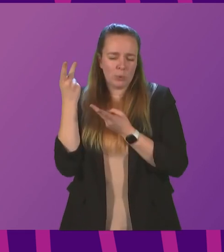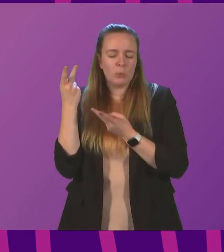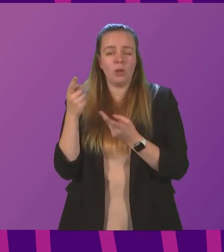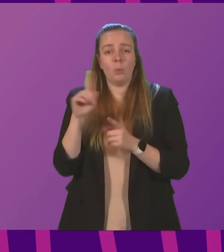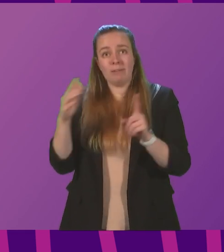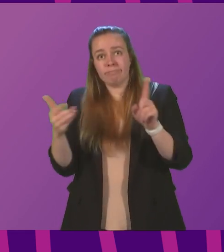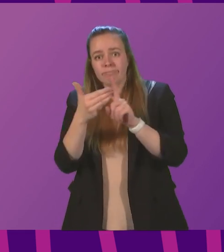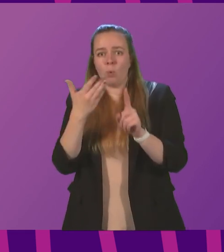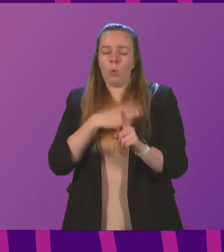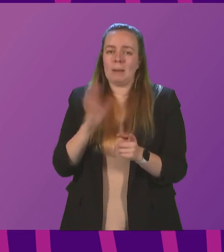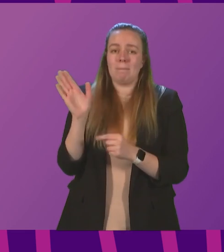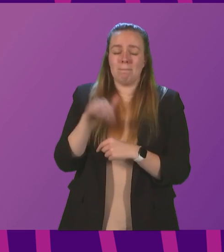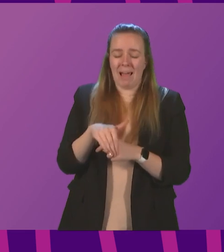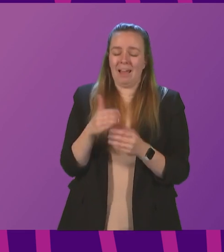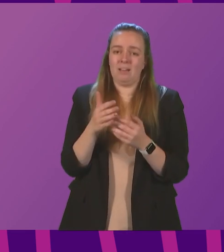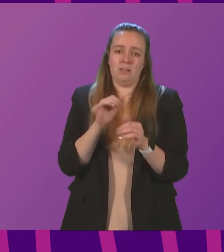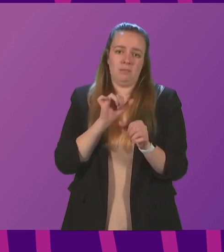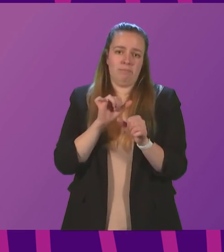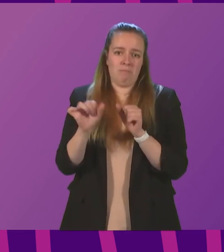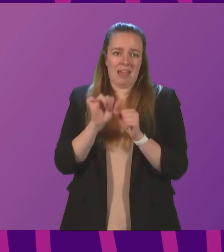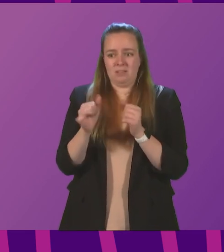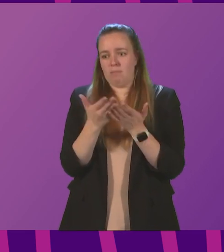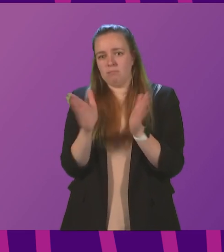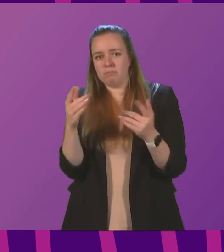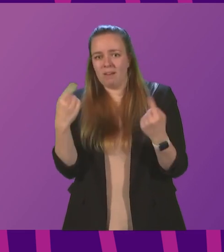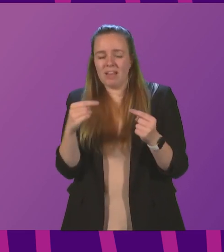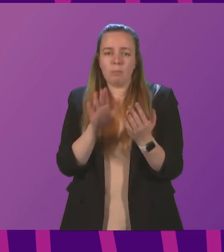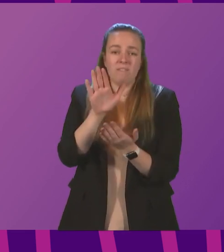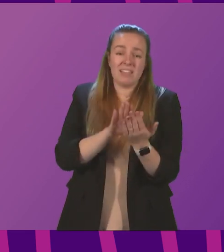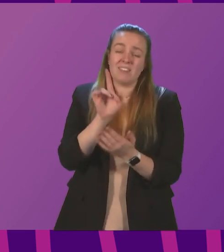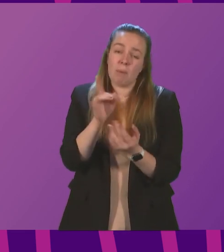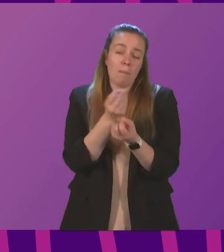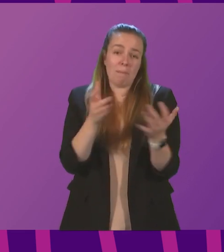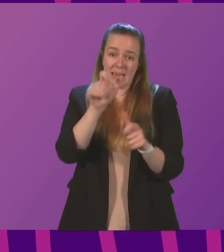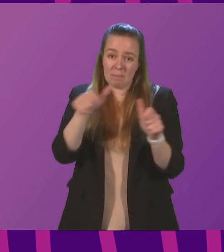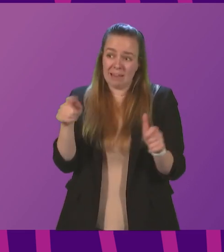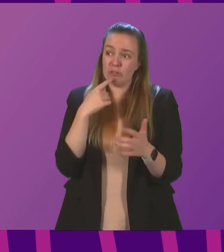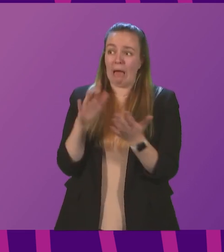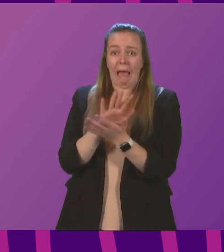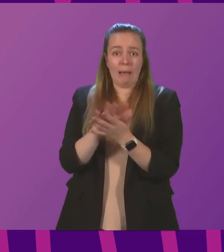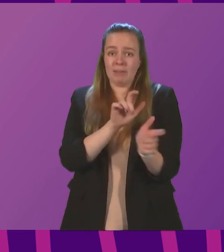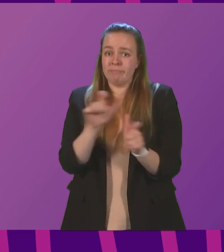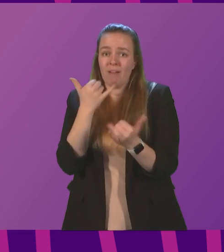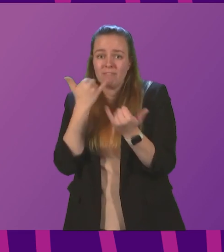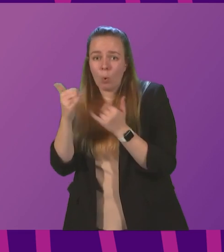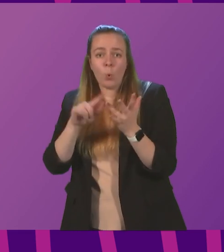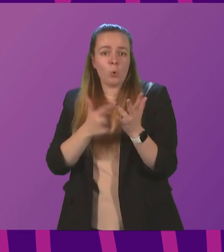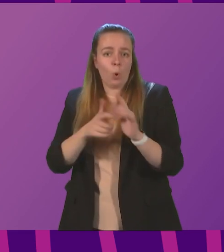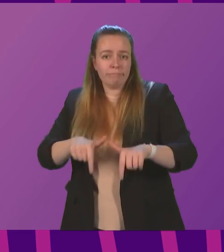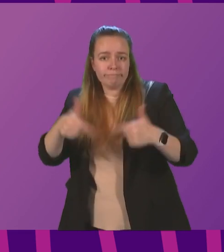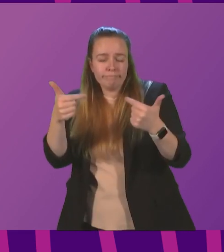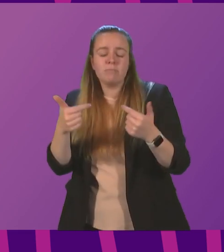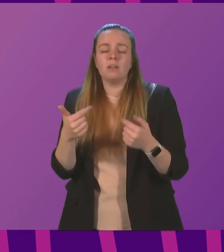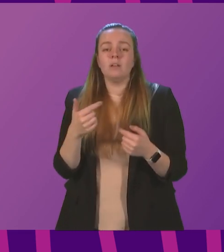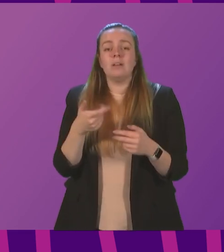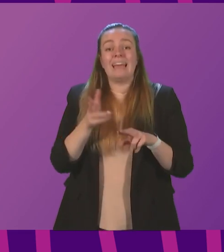aspire to return to a greater availability of face-to-face appointments. However, a number of patients will wish to continue with phone or video consultations. Where clinically